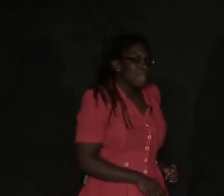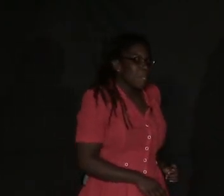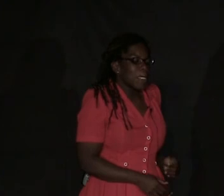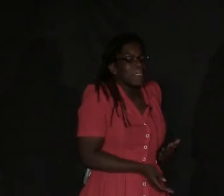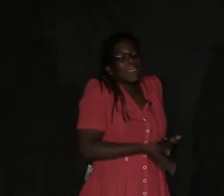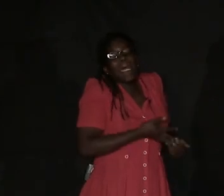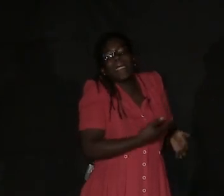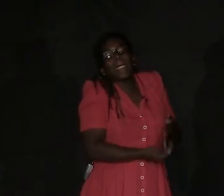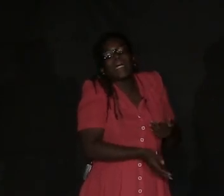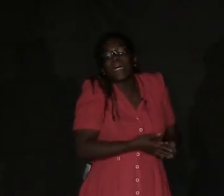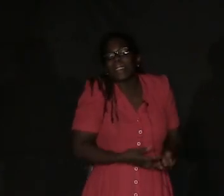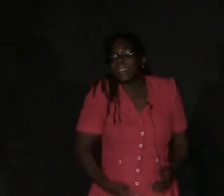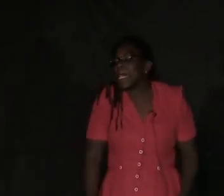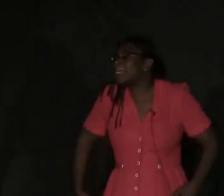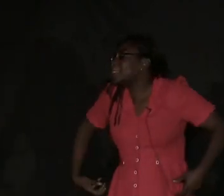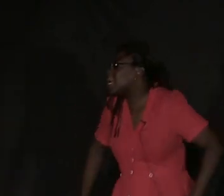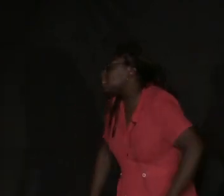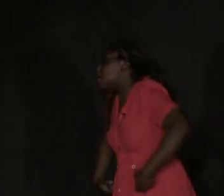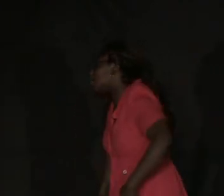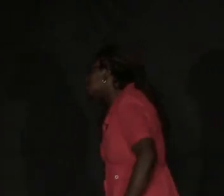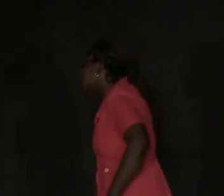Whatever, whatever, whatever.